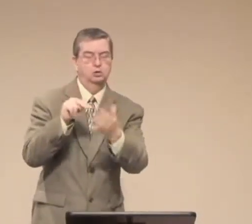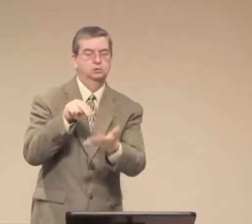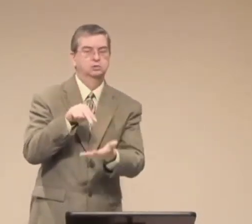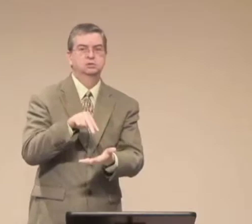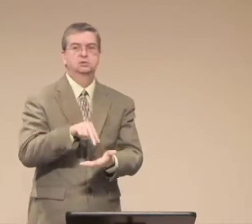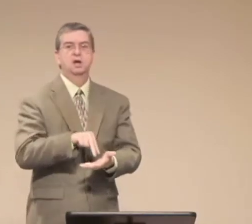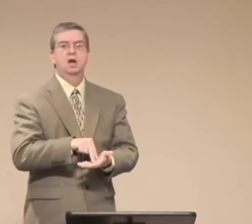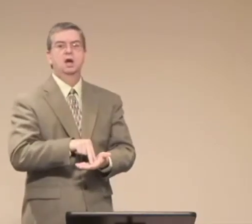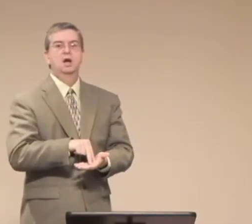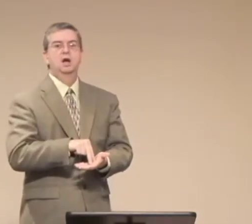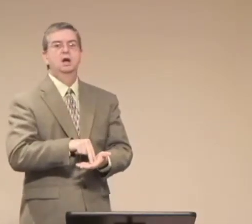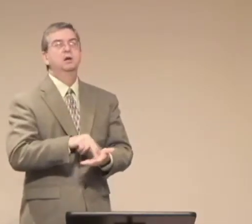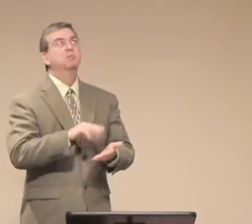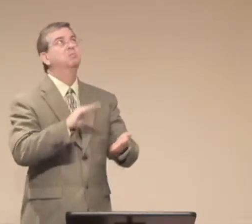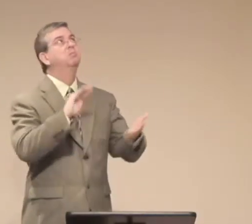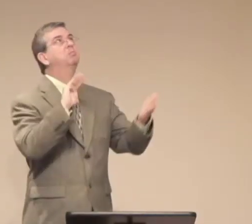Now, this is a true story.